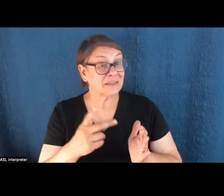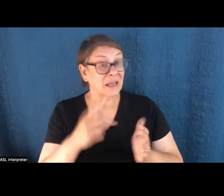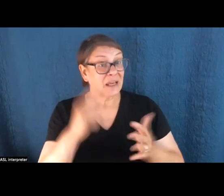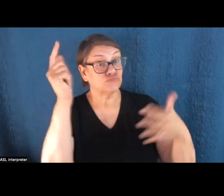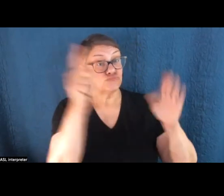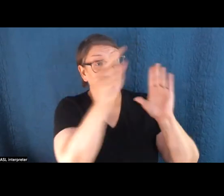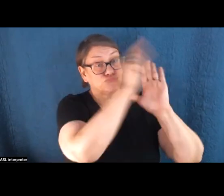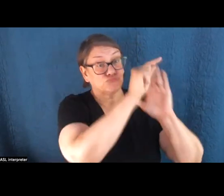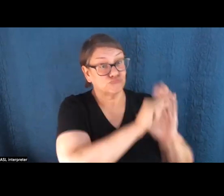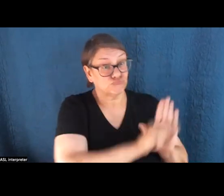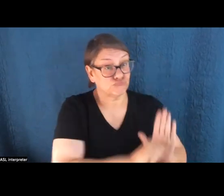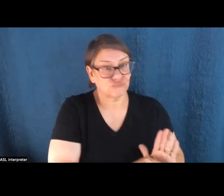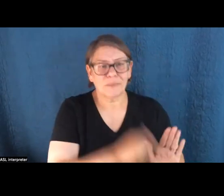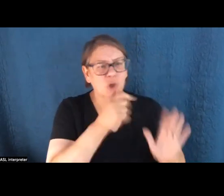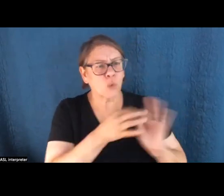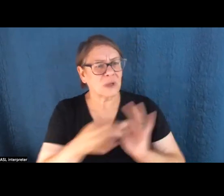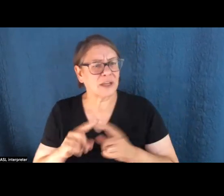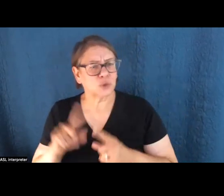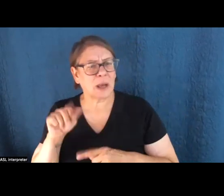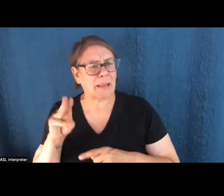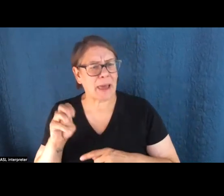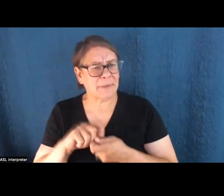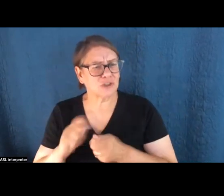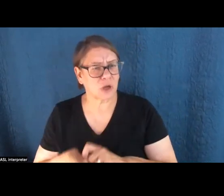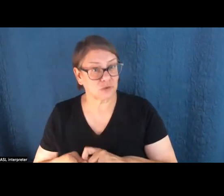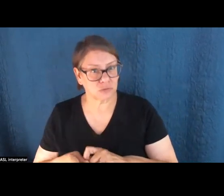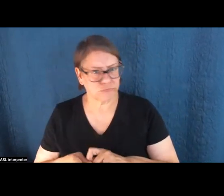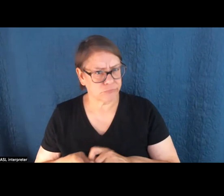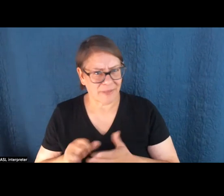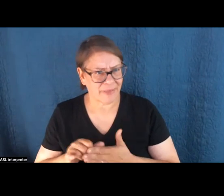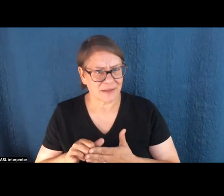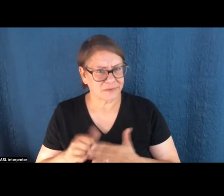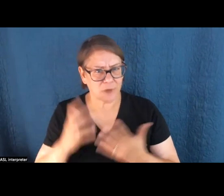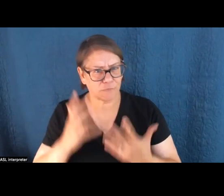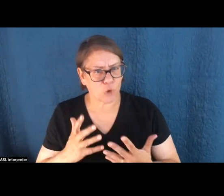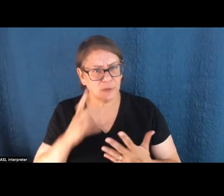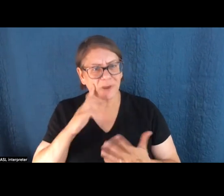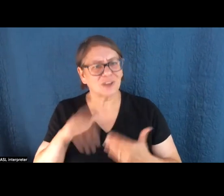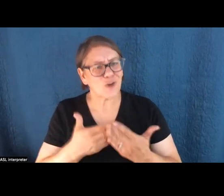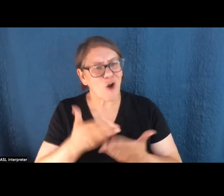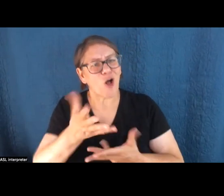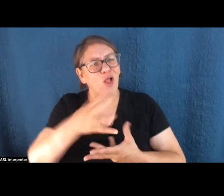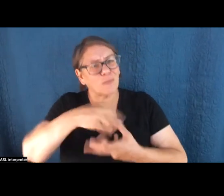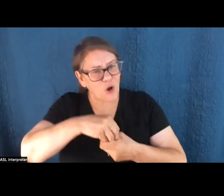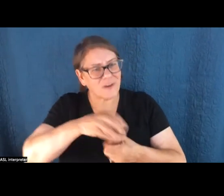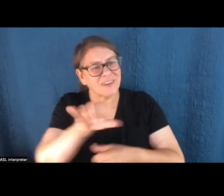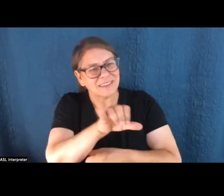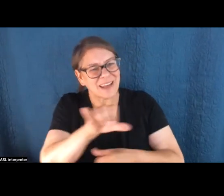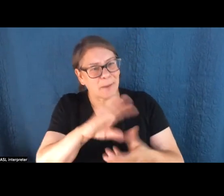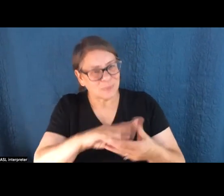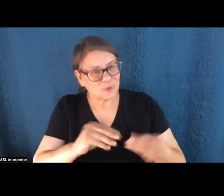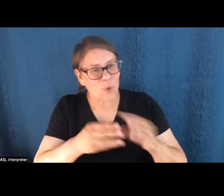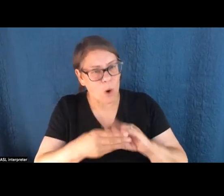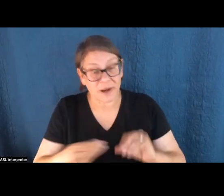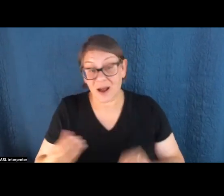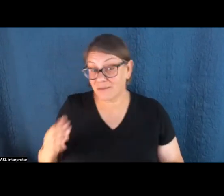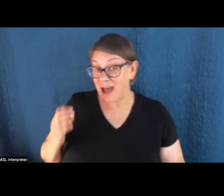don't say anything about climate change. And I think that's unfortunate, because these are all pieces of the same story, which is a story about how and why